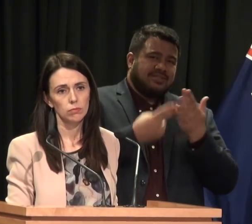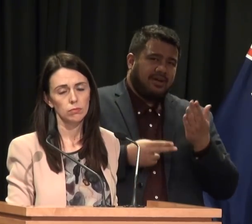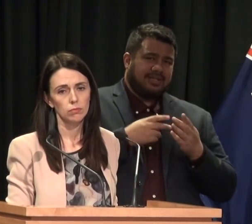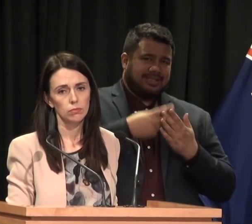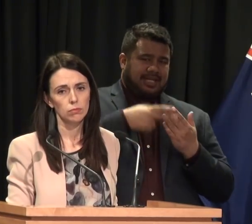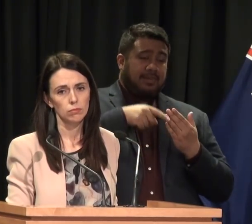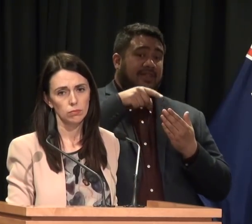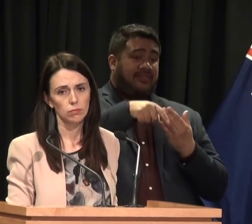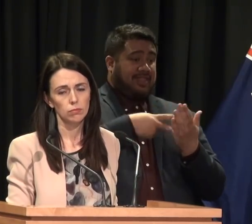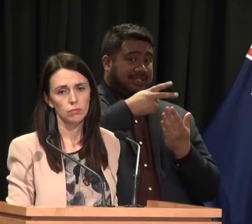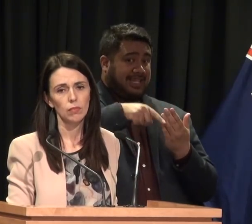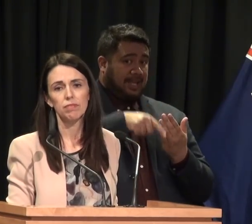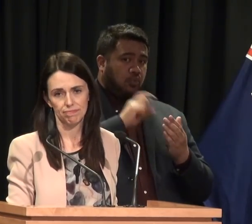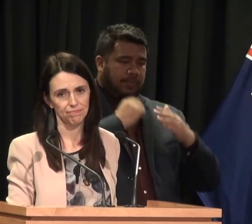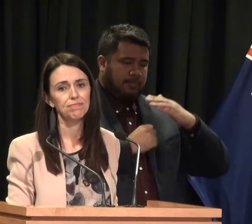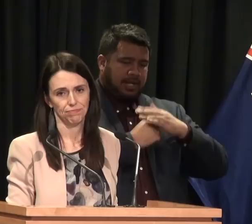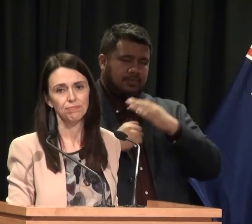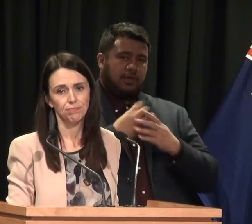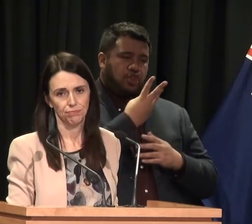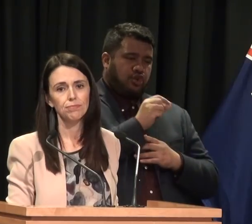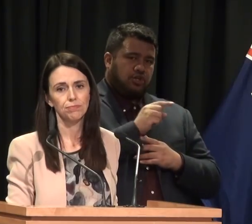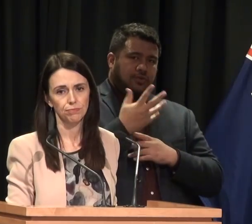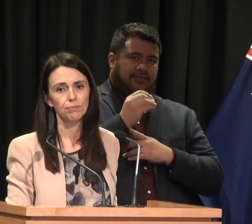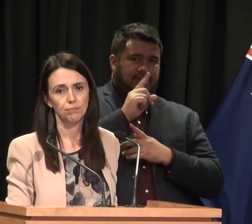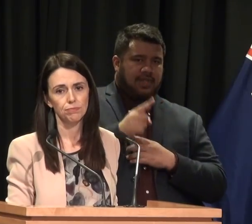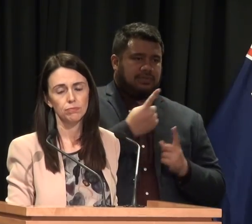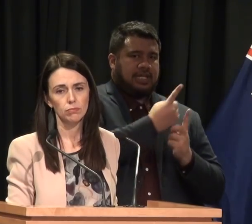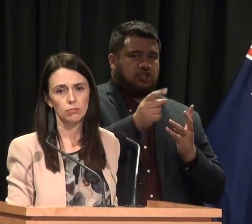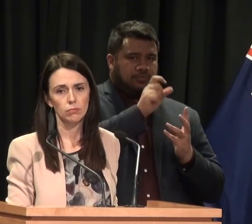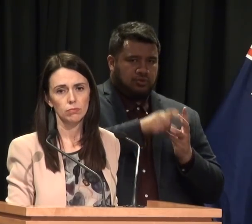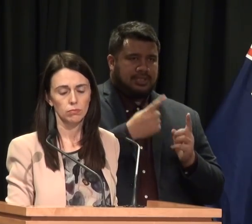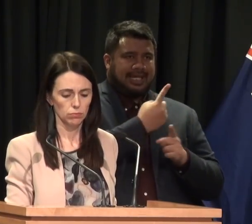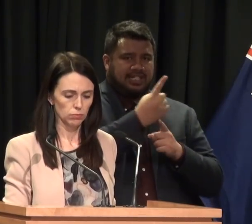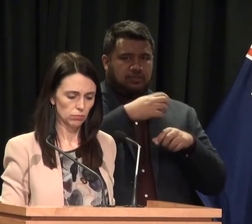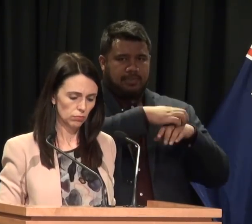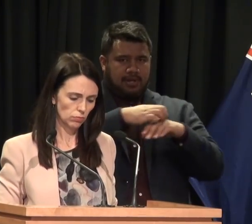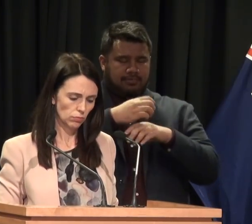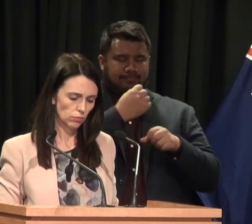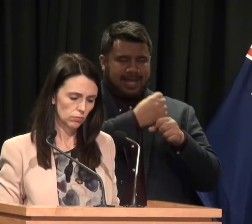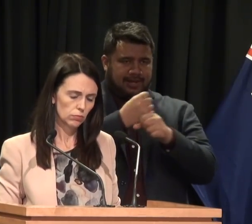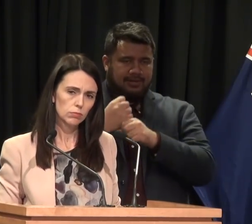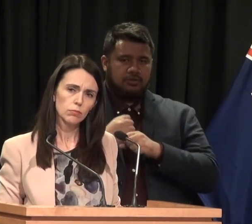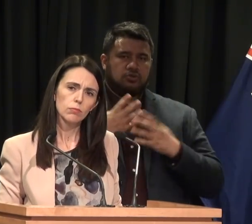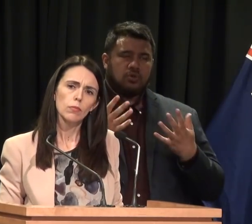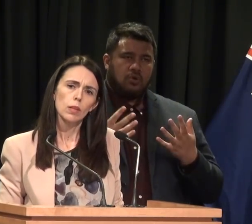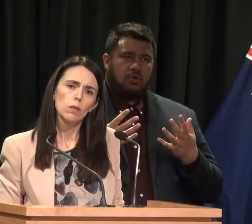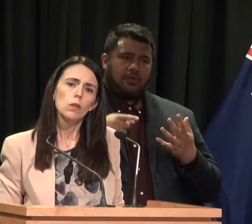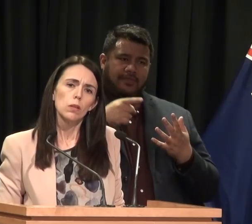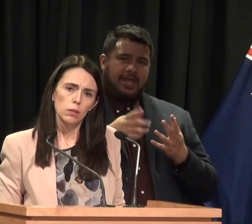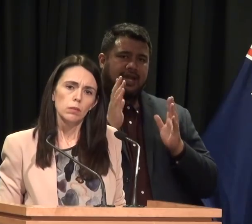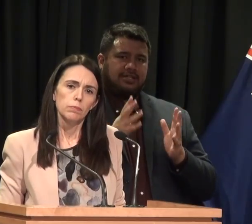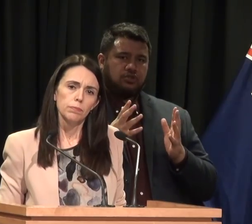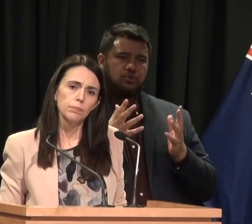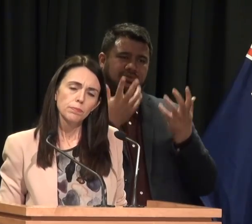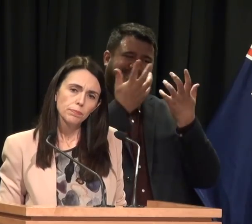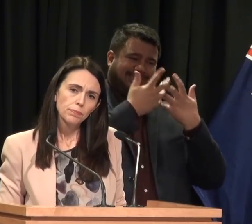we're talking about a cap of somewhere between $30,000 and $50,000. That, you know, we've got to make sure that it works with the rest